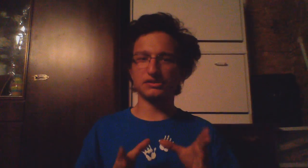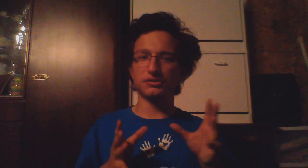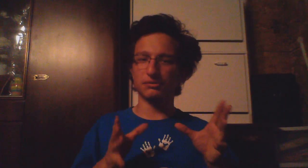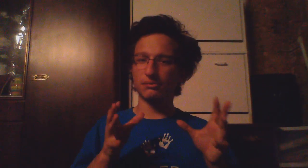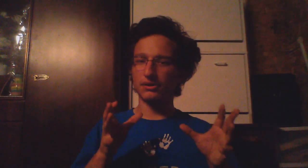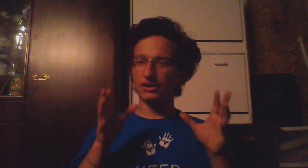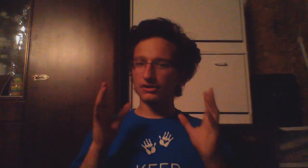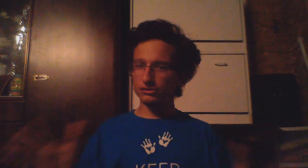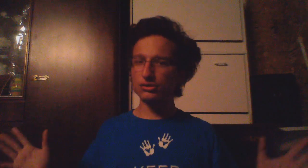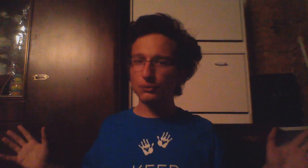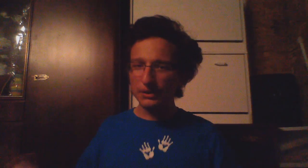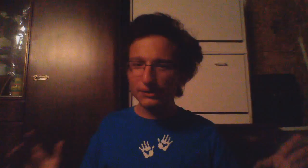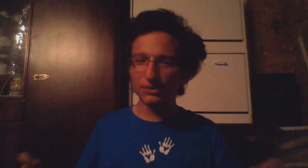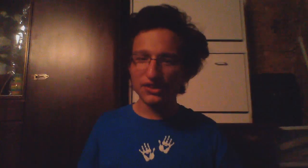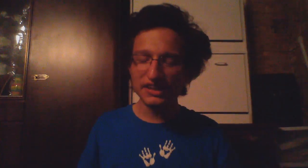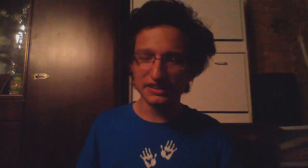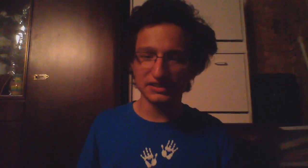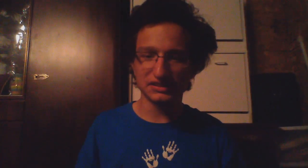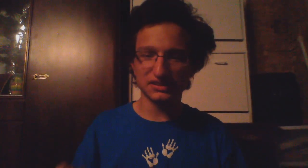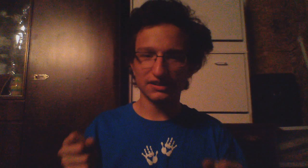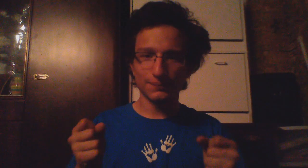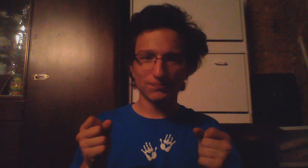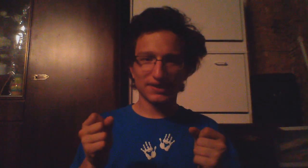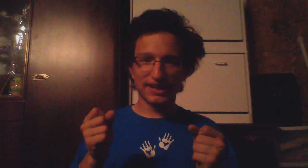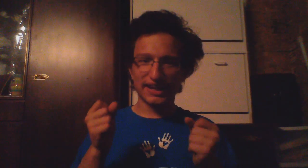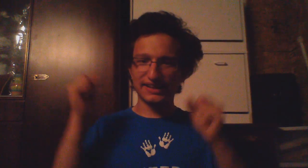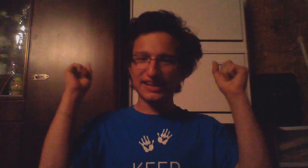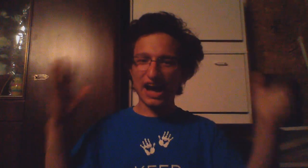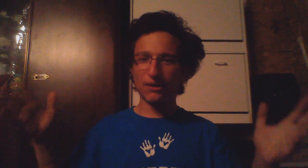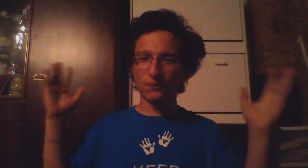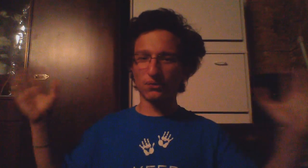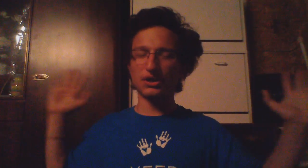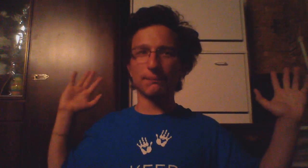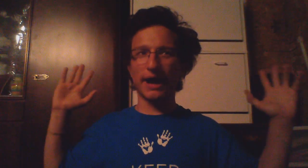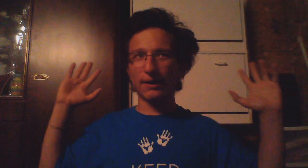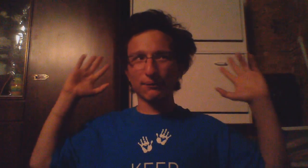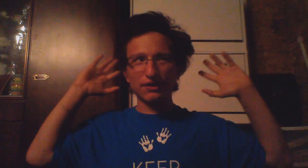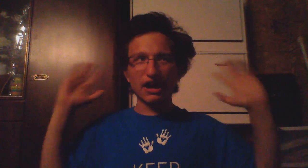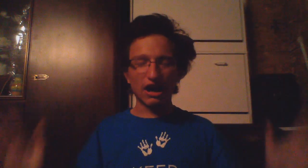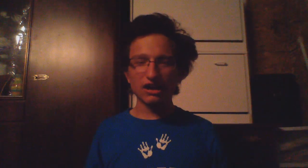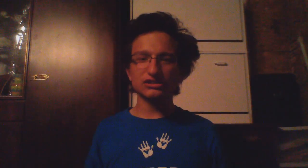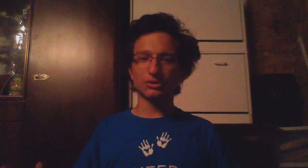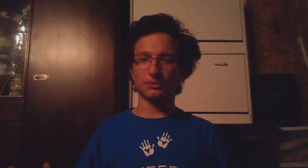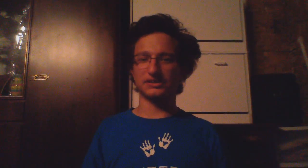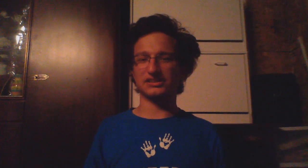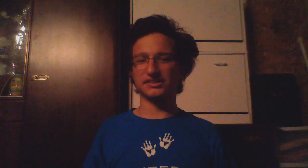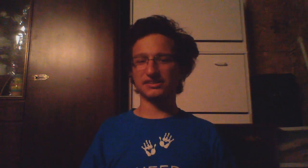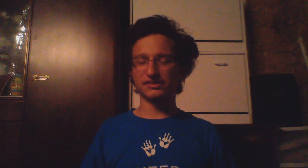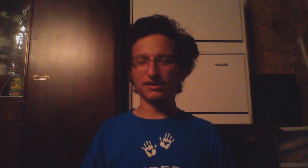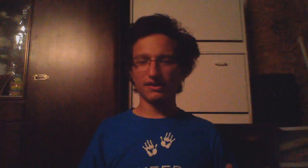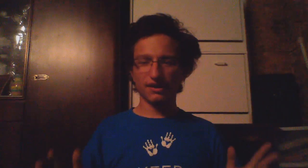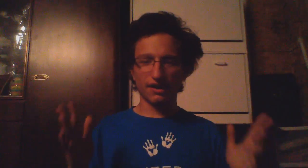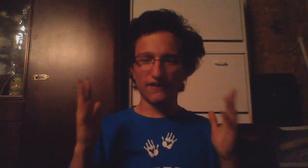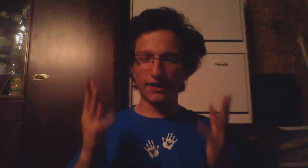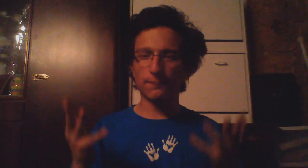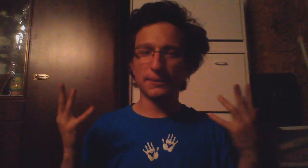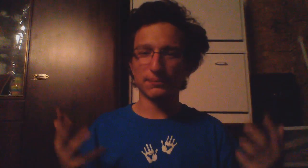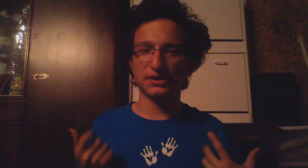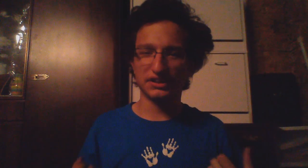to do weird things and not worry about the consequences of how people are going to